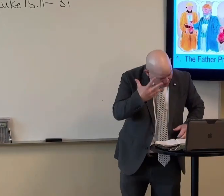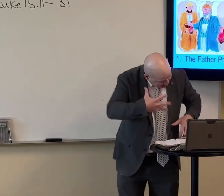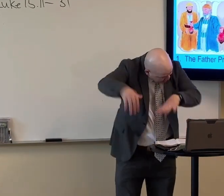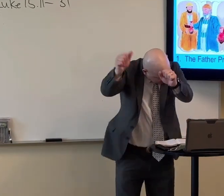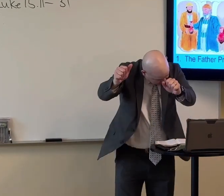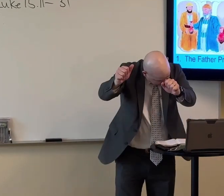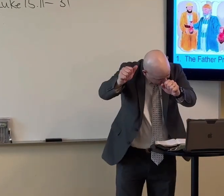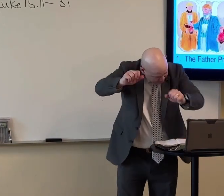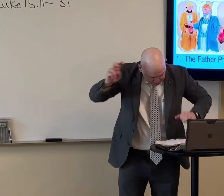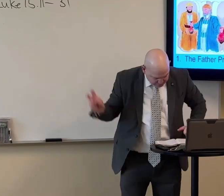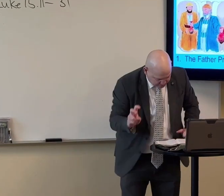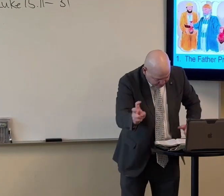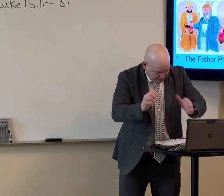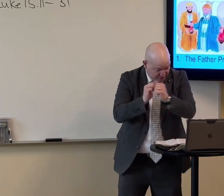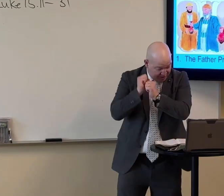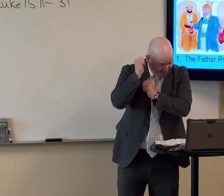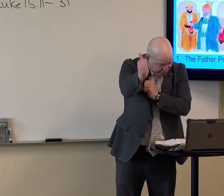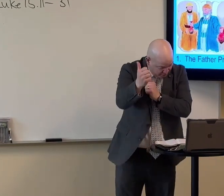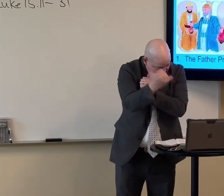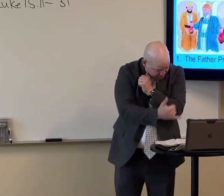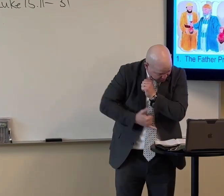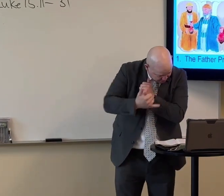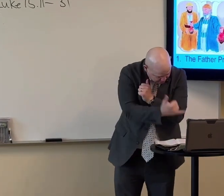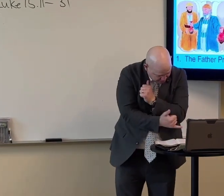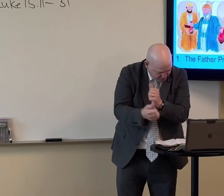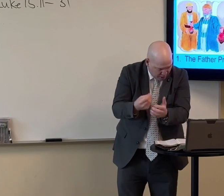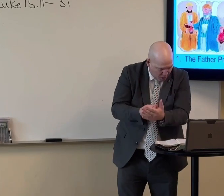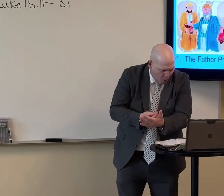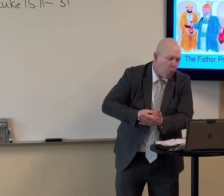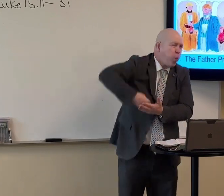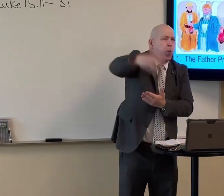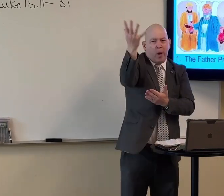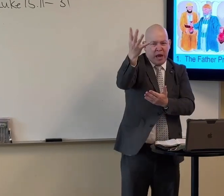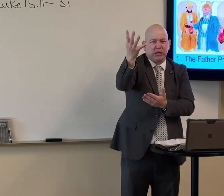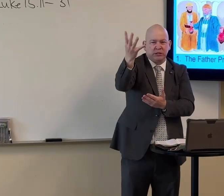country, and there wasted his substance with riotous living.